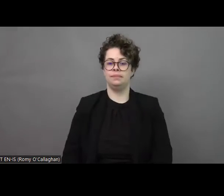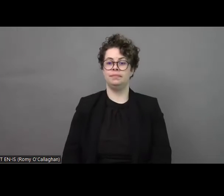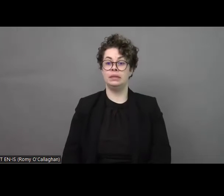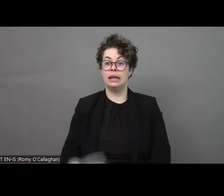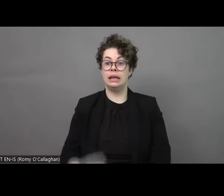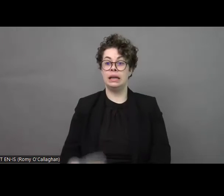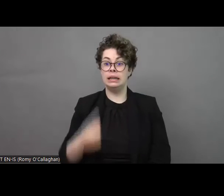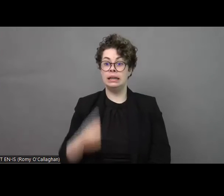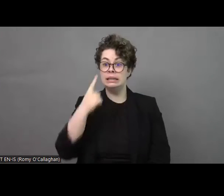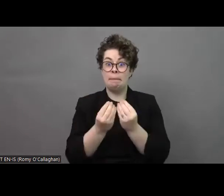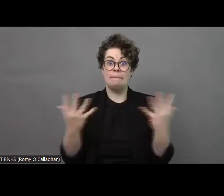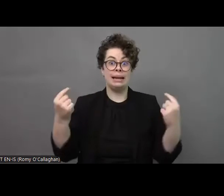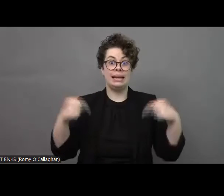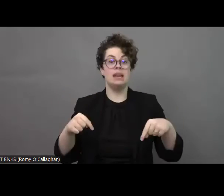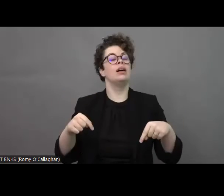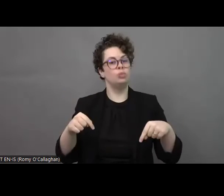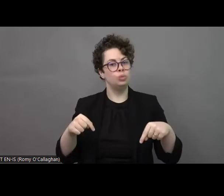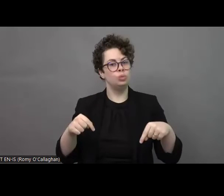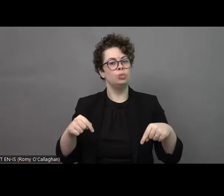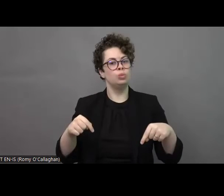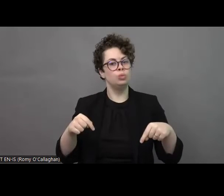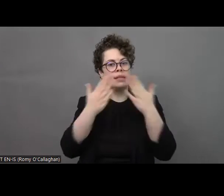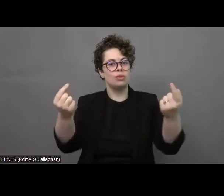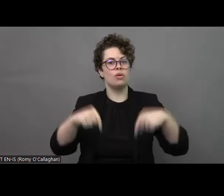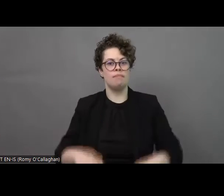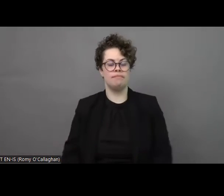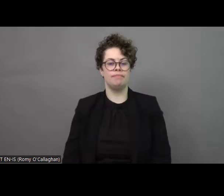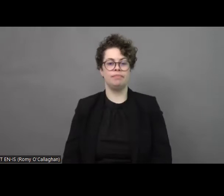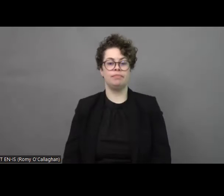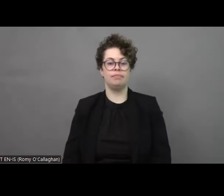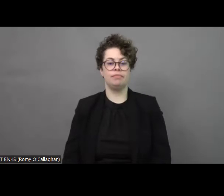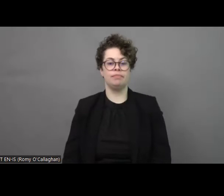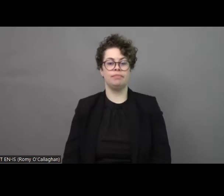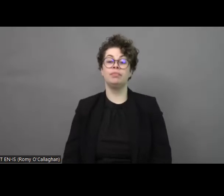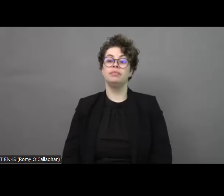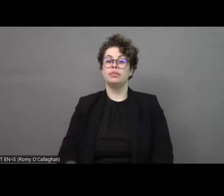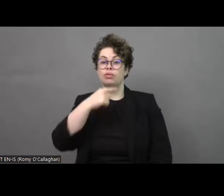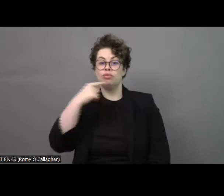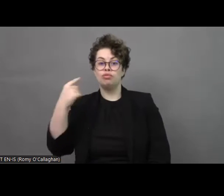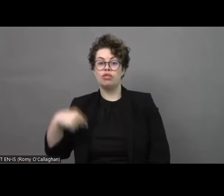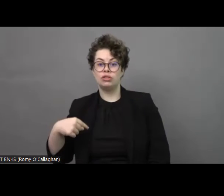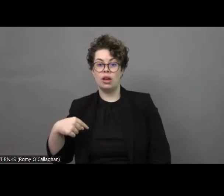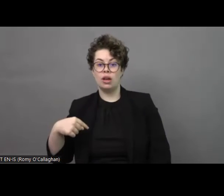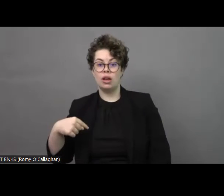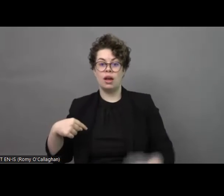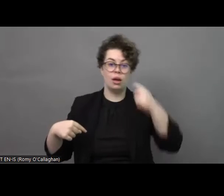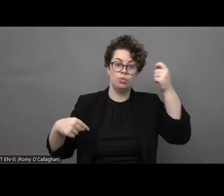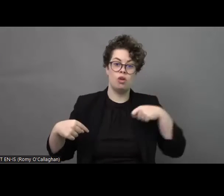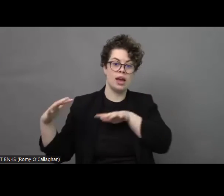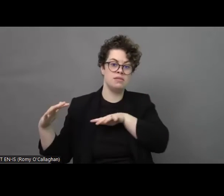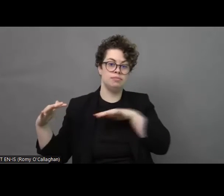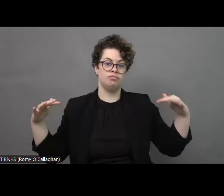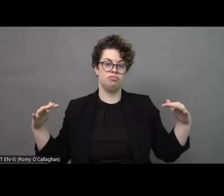so thank you very much for being here. It's been 15 days since the Russian military forces have invaded Ukraine,